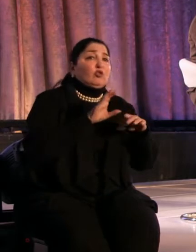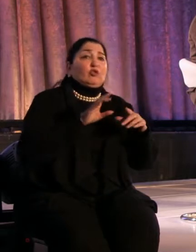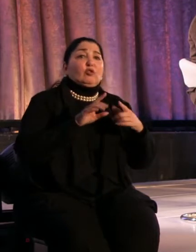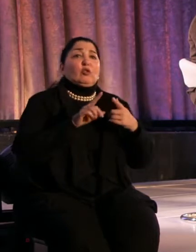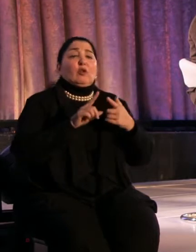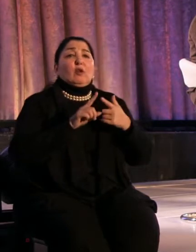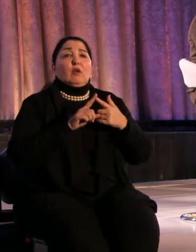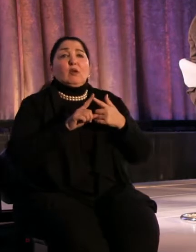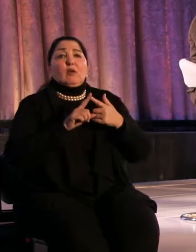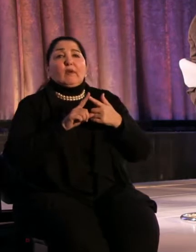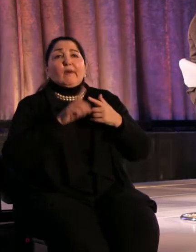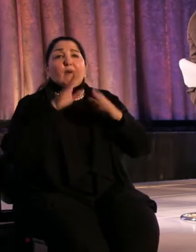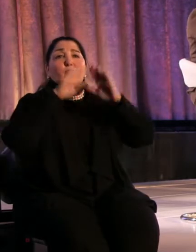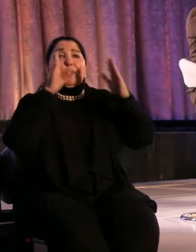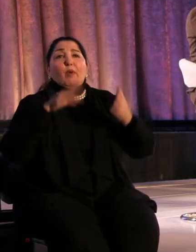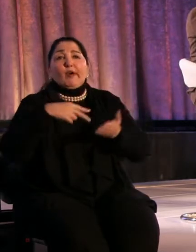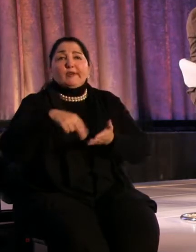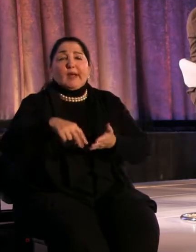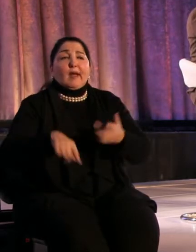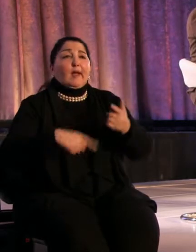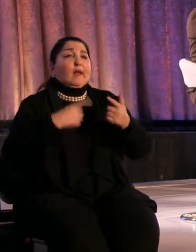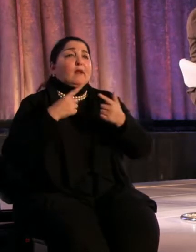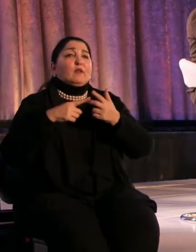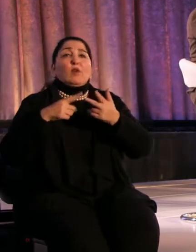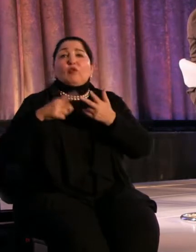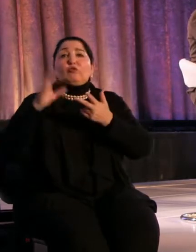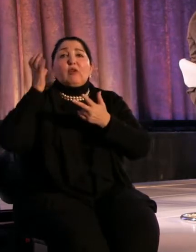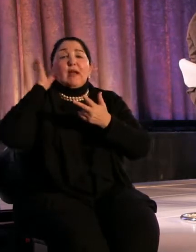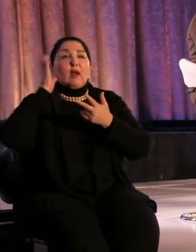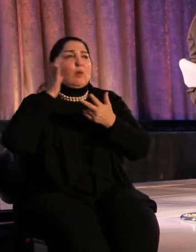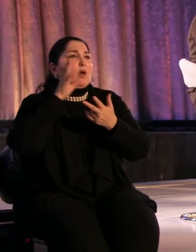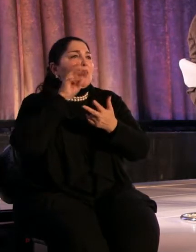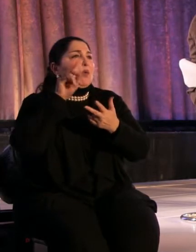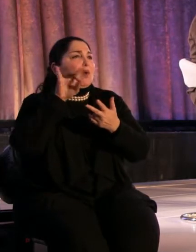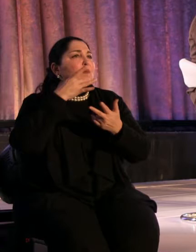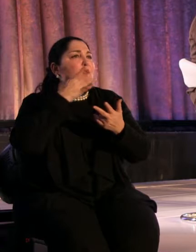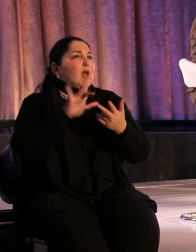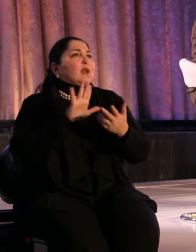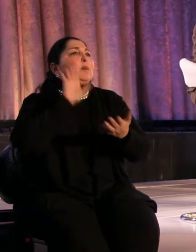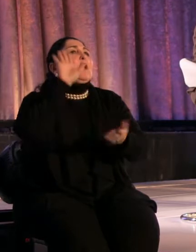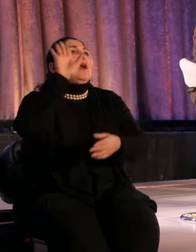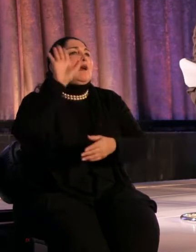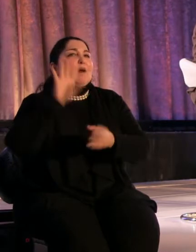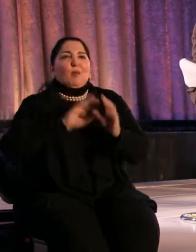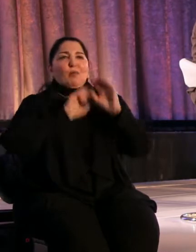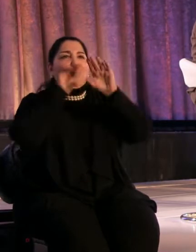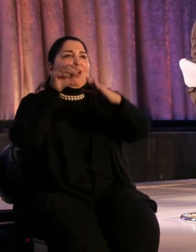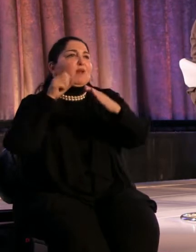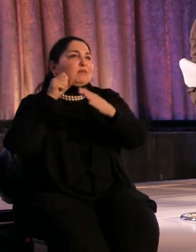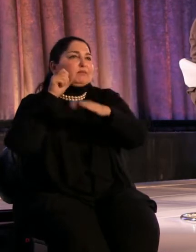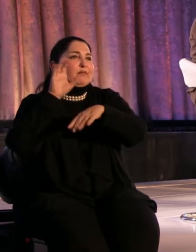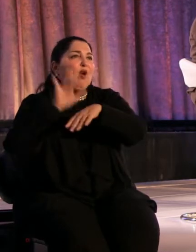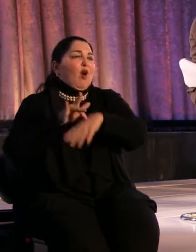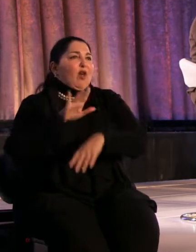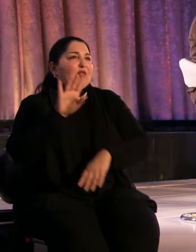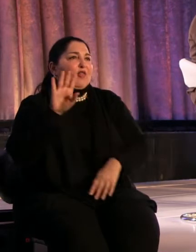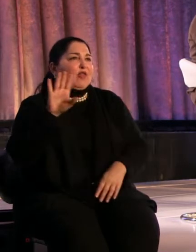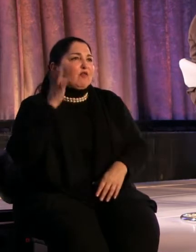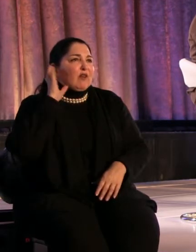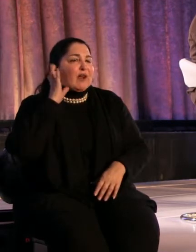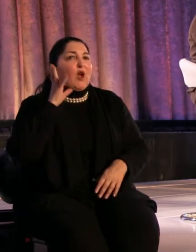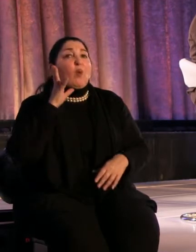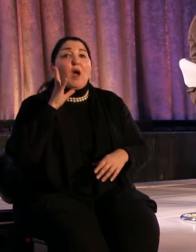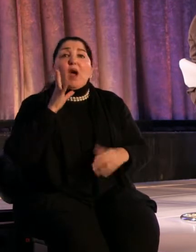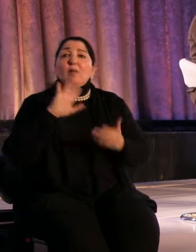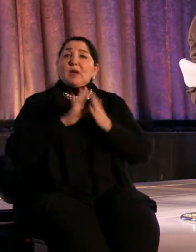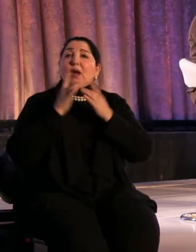And Woody was lucky enough to make it to the radio and became relatively popular before he was blacklisted and all that other kind